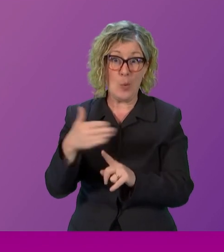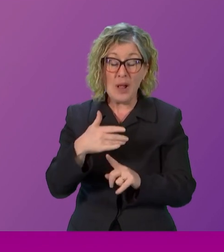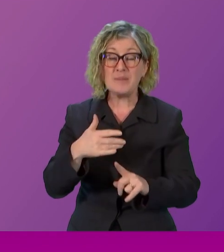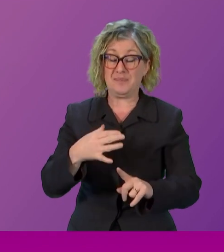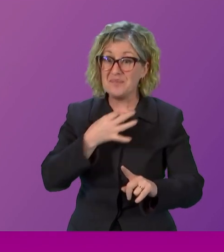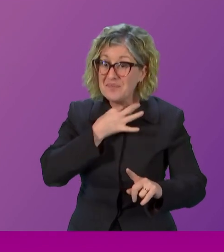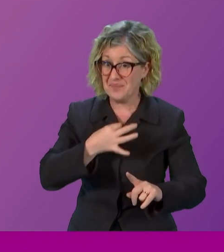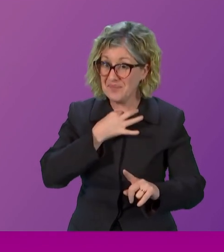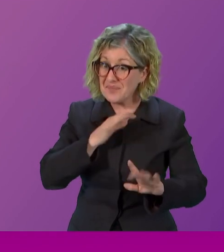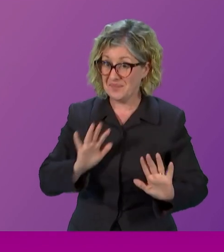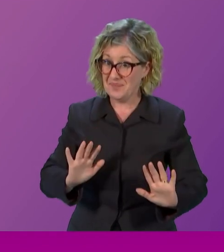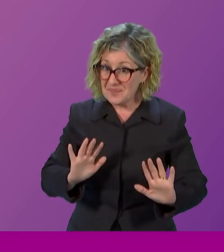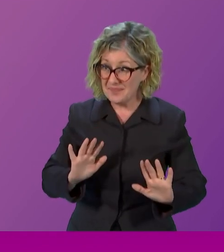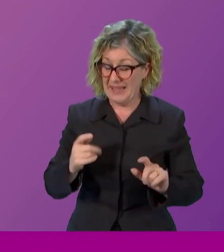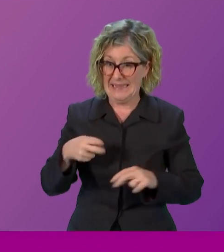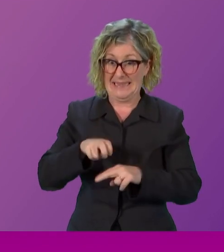Beatrice,